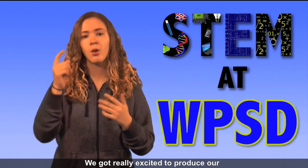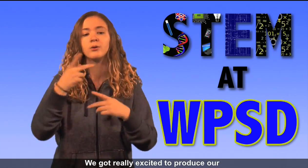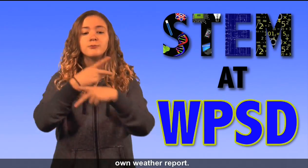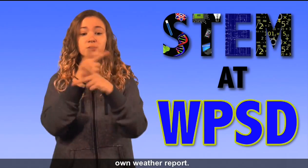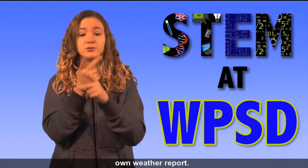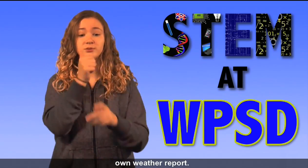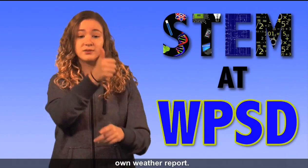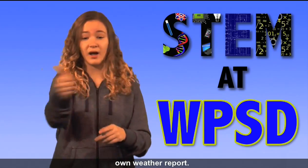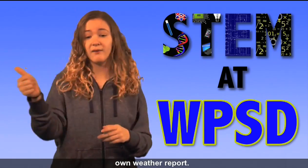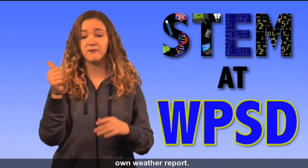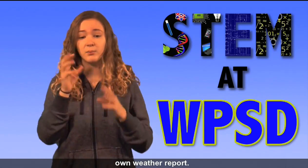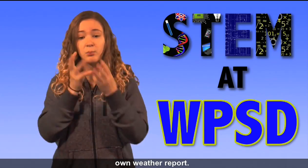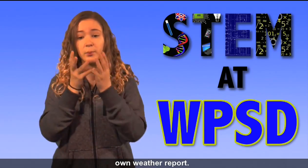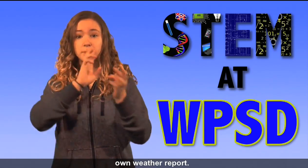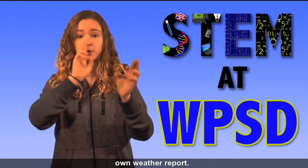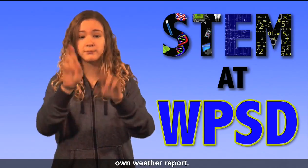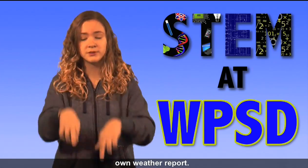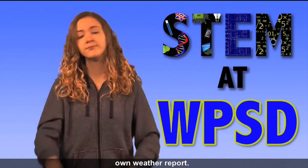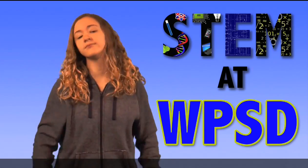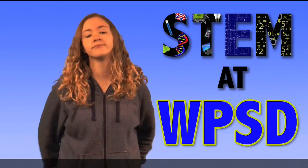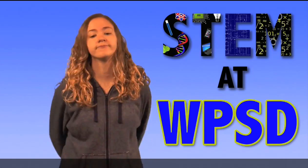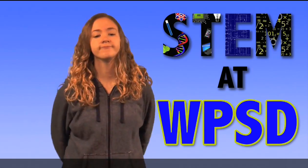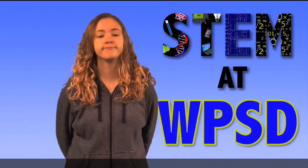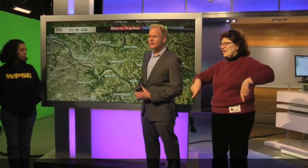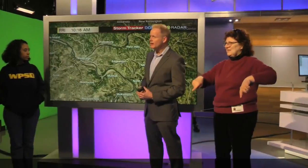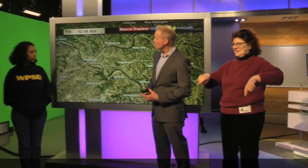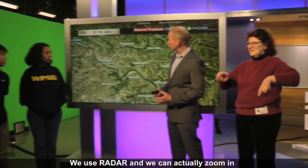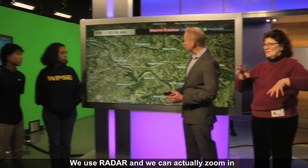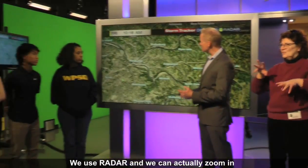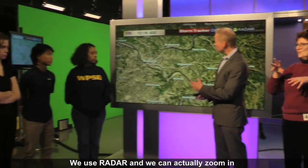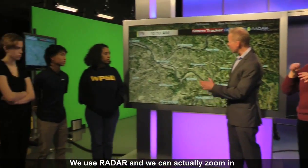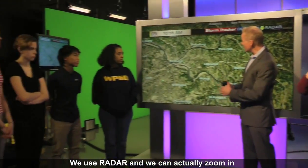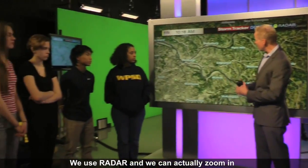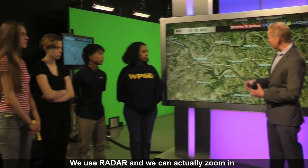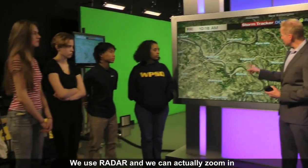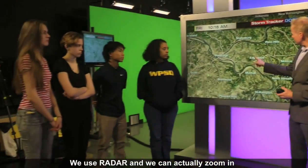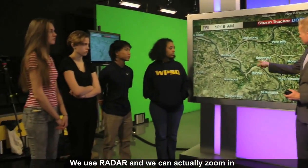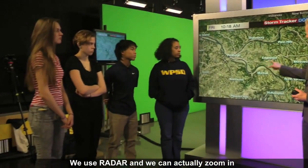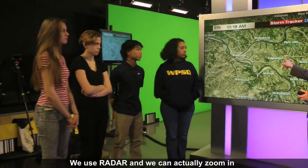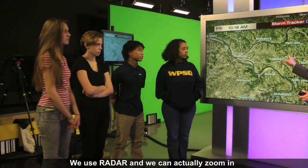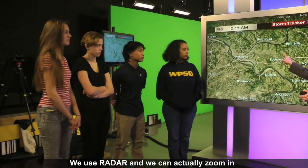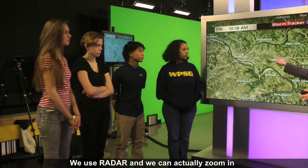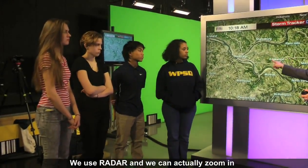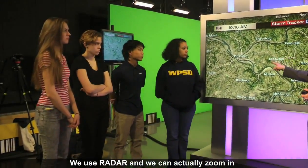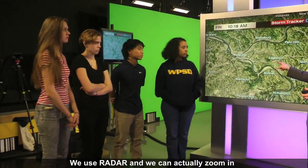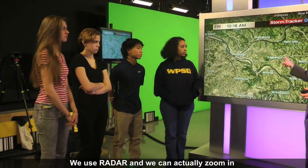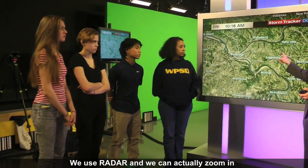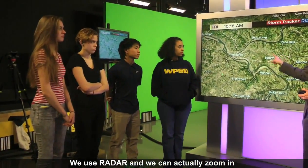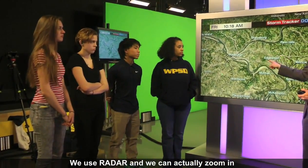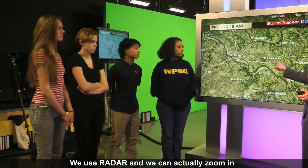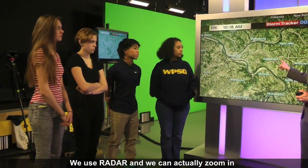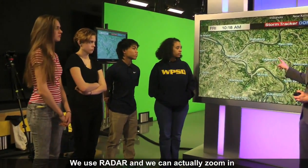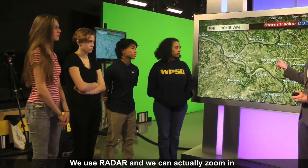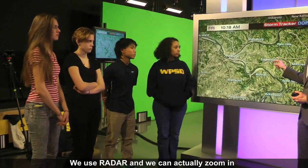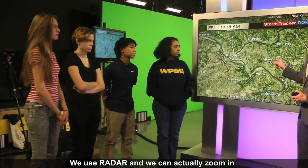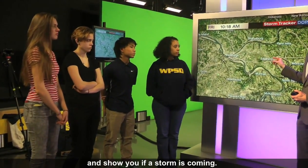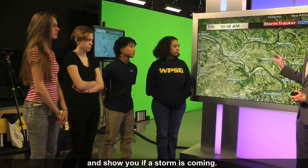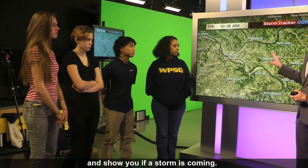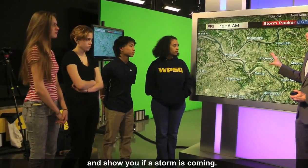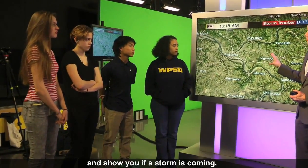produce our own weather report. We use radar and we can actually zoom in and show